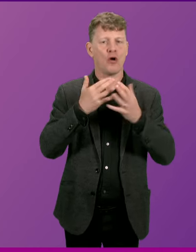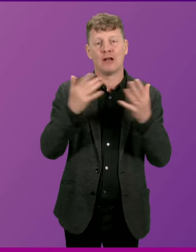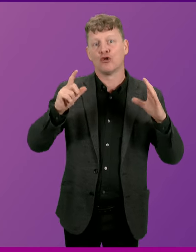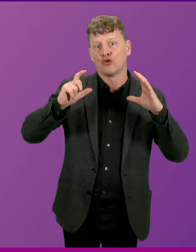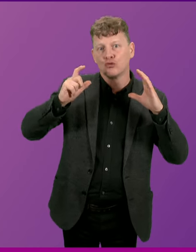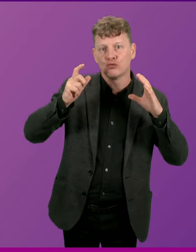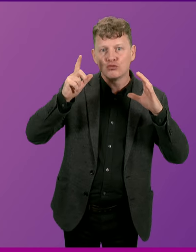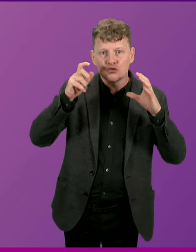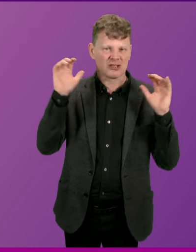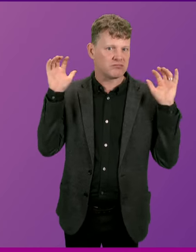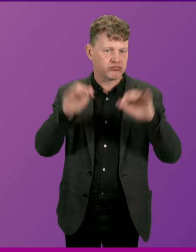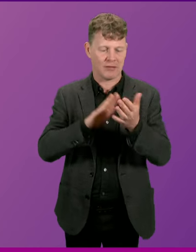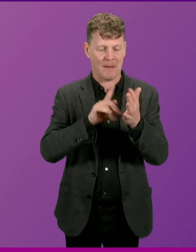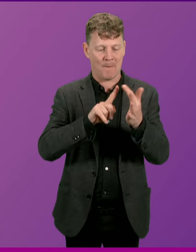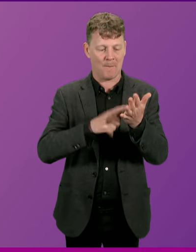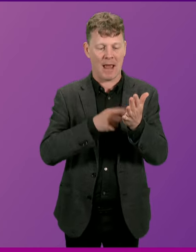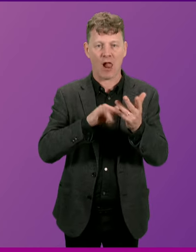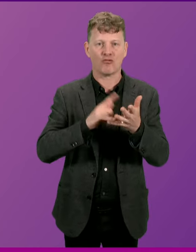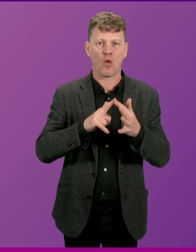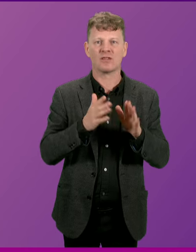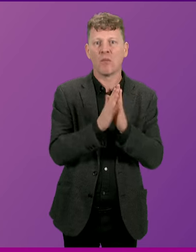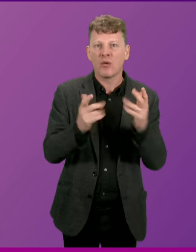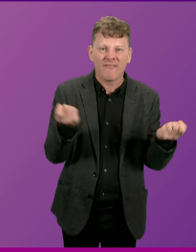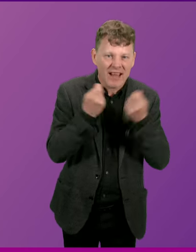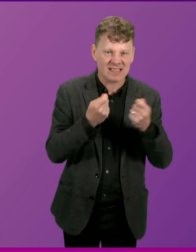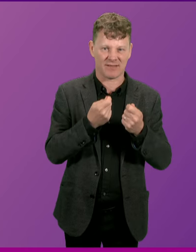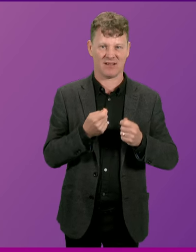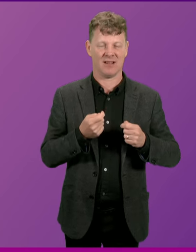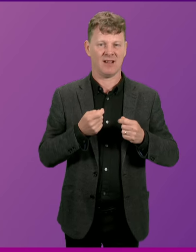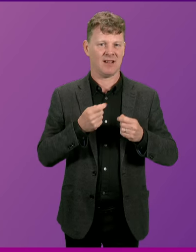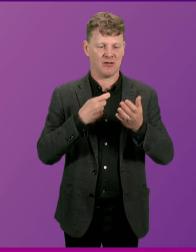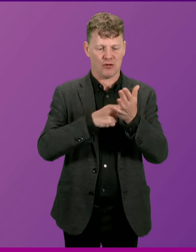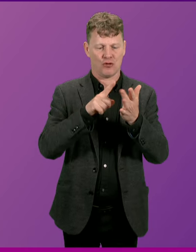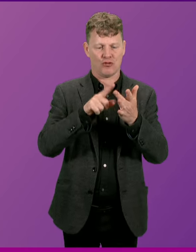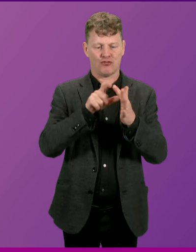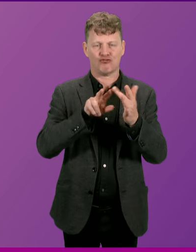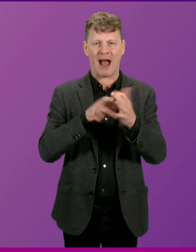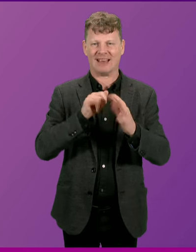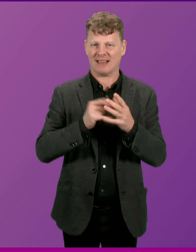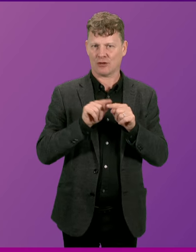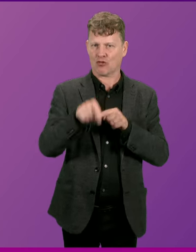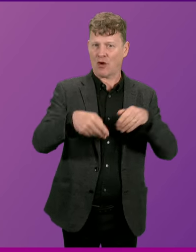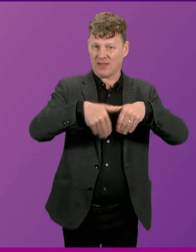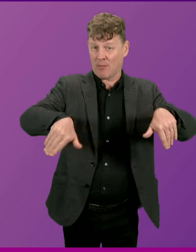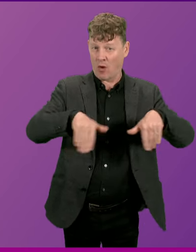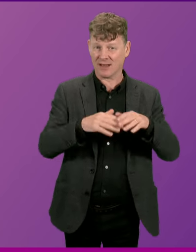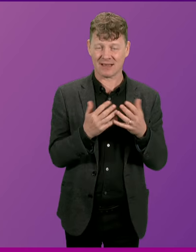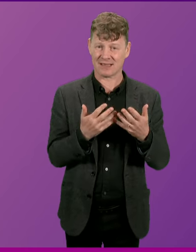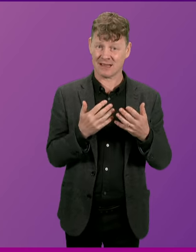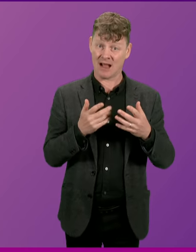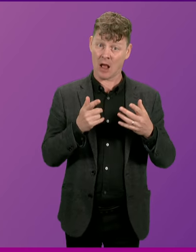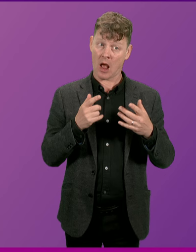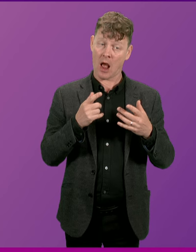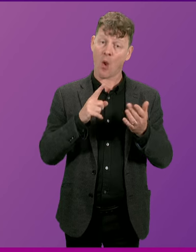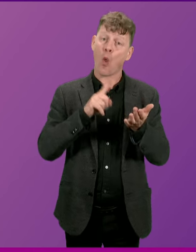my constituency, the Melrose Sevens, the Melrose Book Festival and common ridings across the borders. Flexibility to local authorities was, I